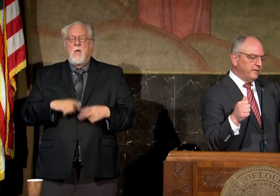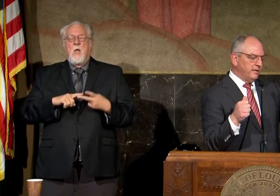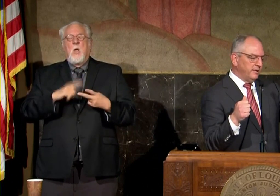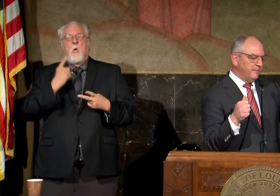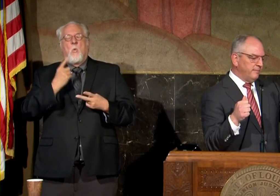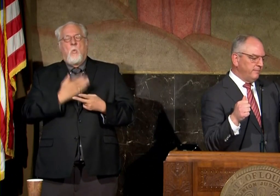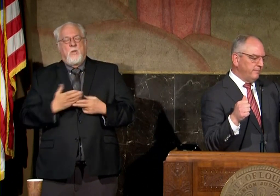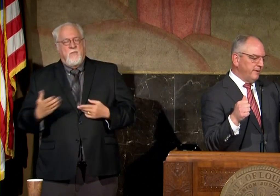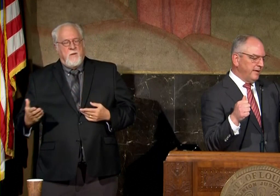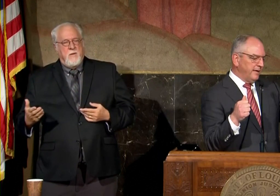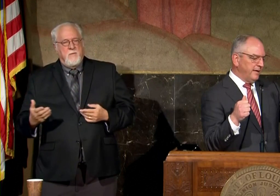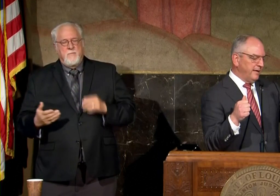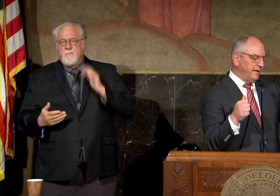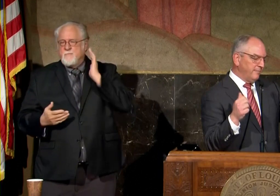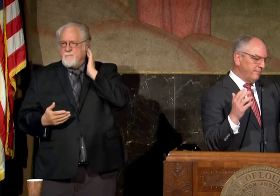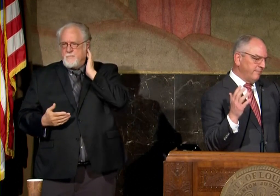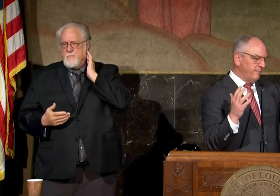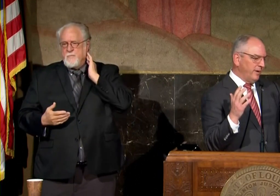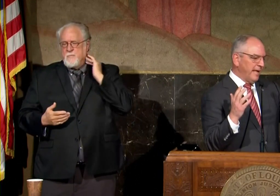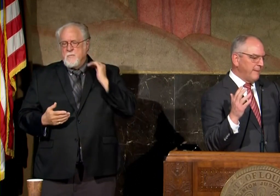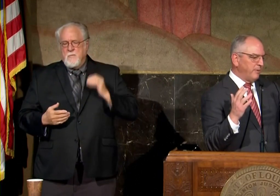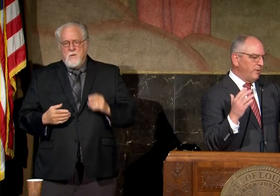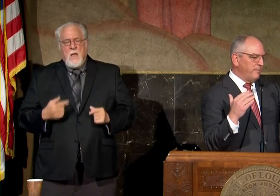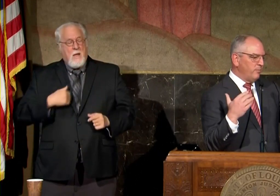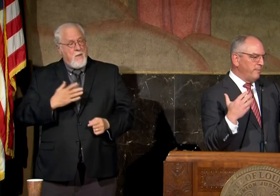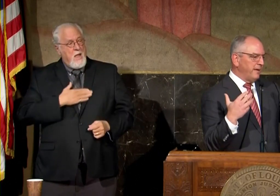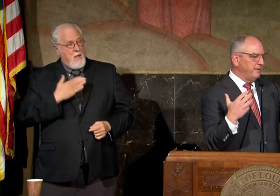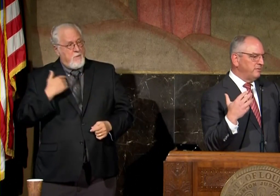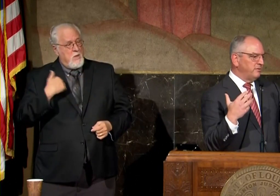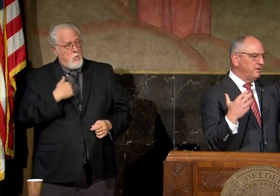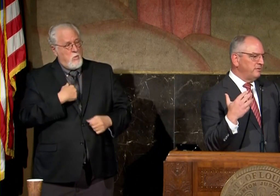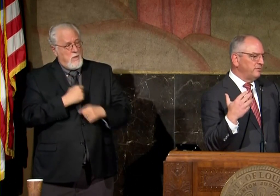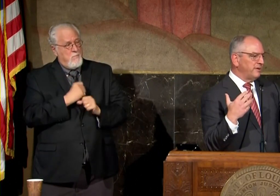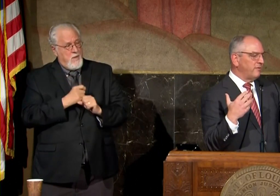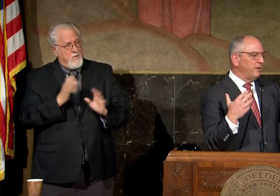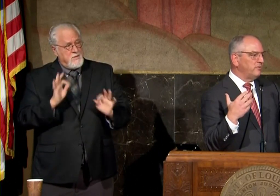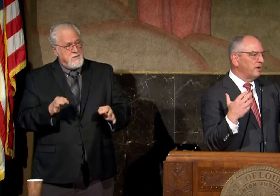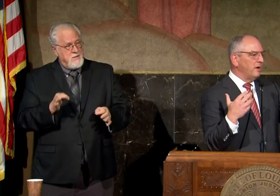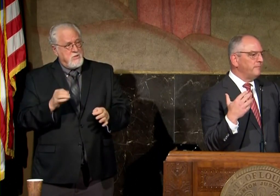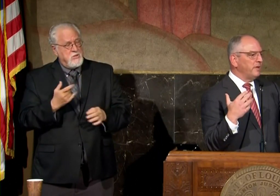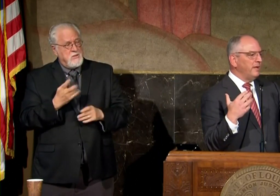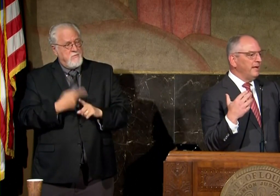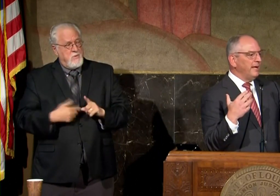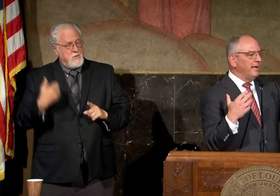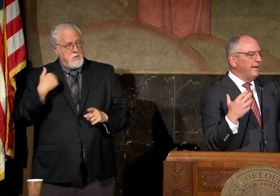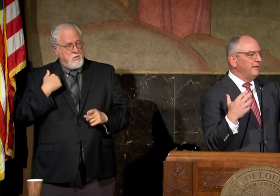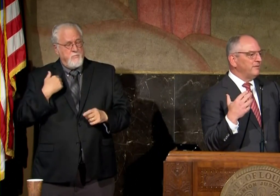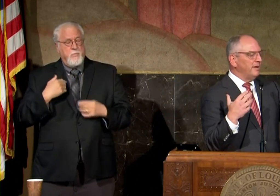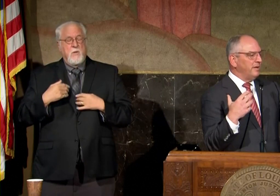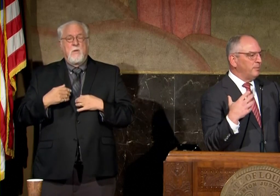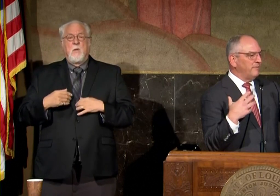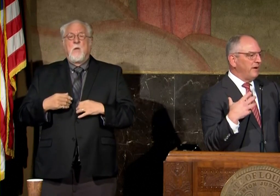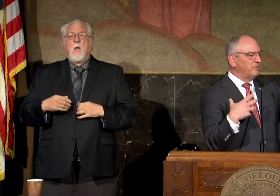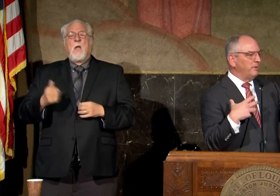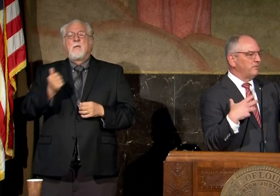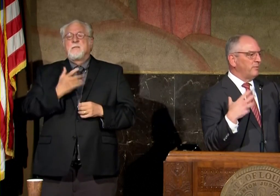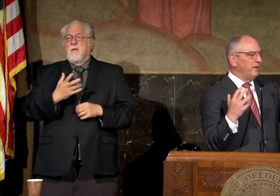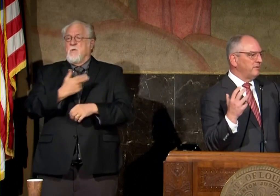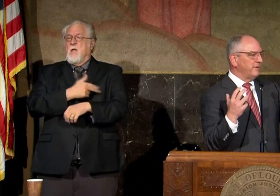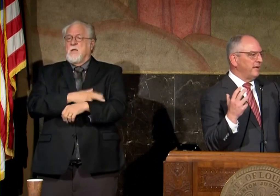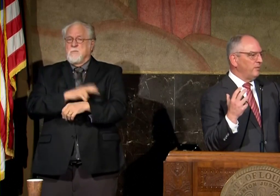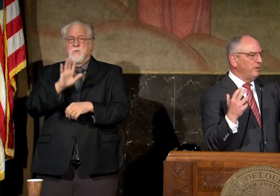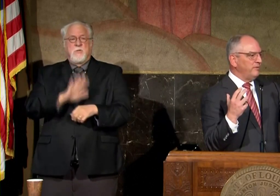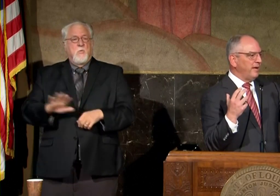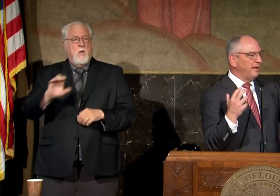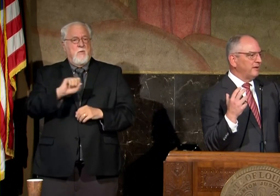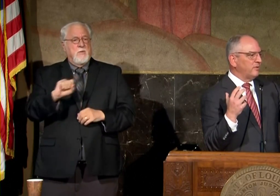that uh i'm really happy we we made this decision several months ago is a number of hospitals around